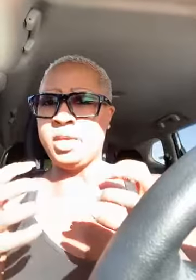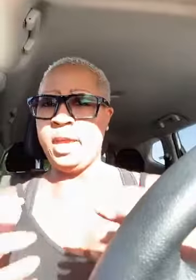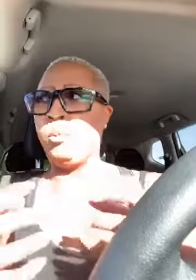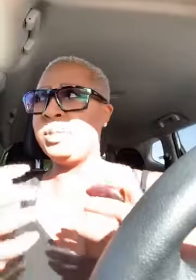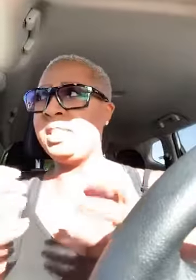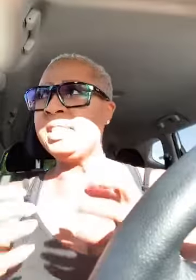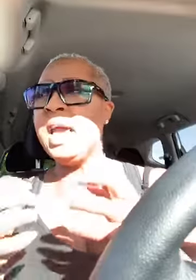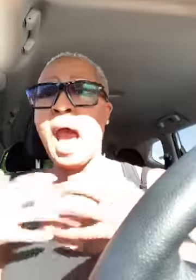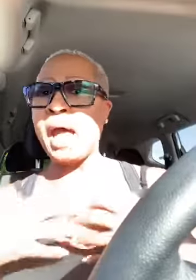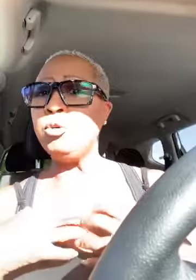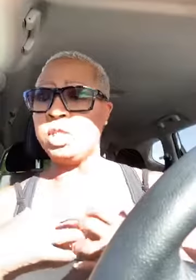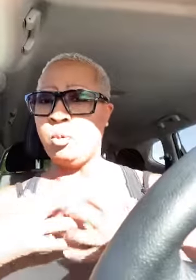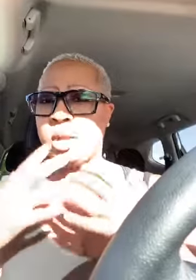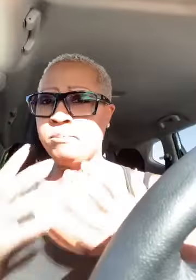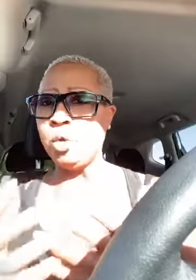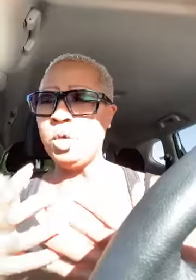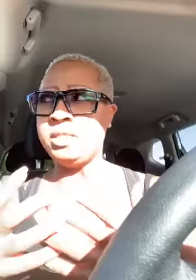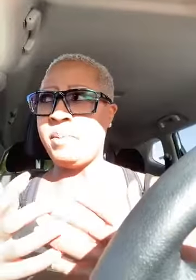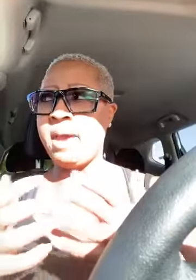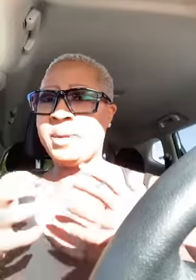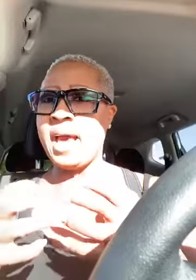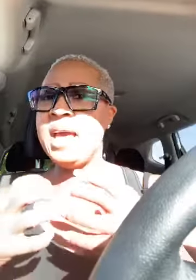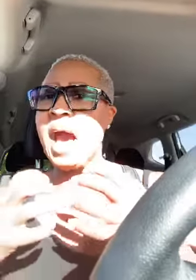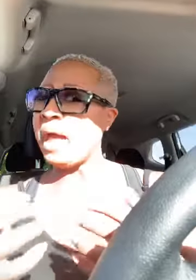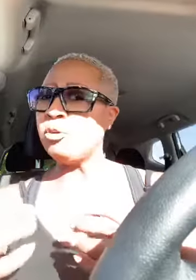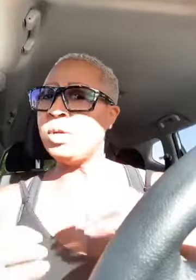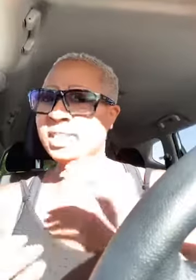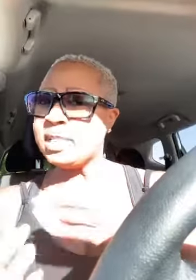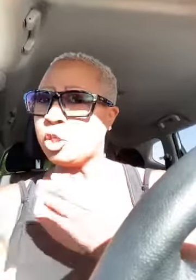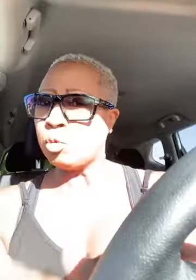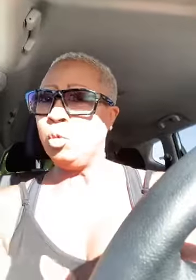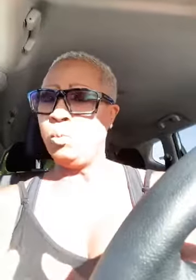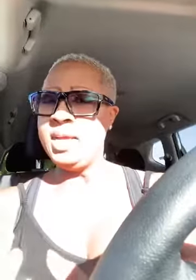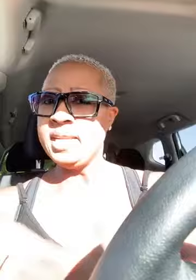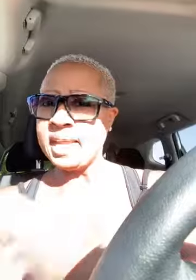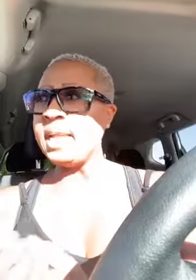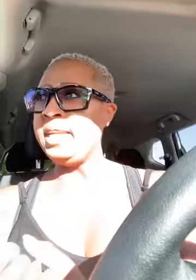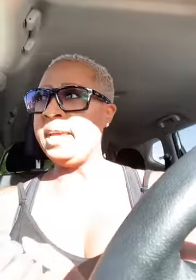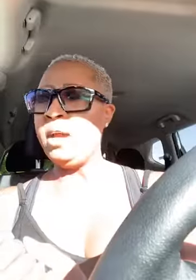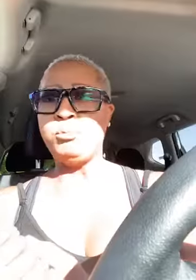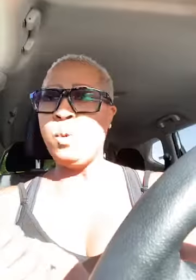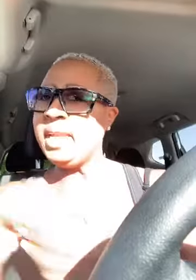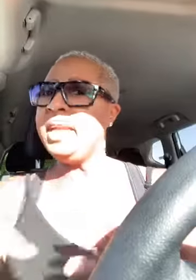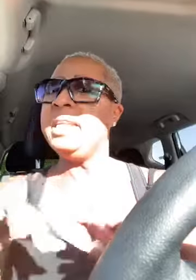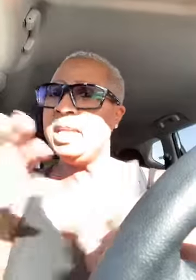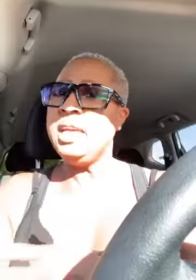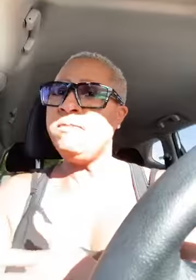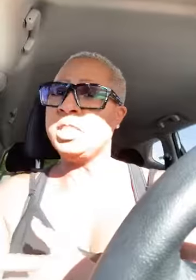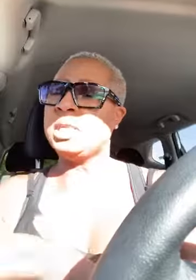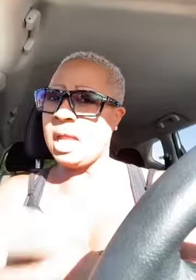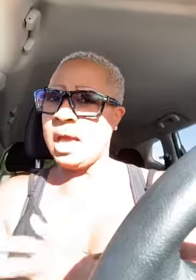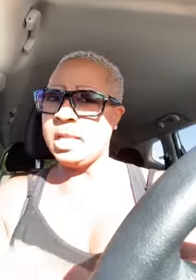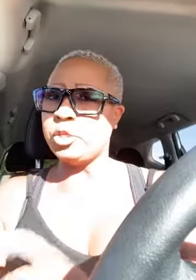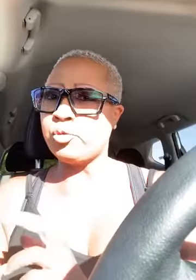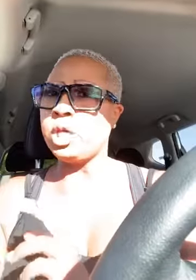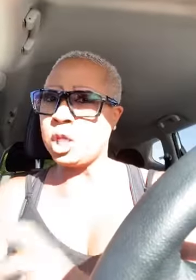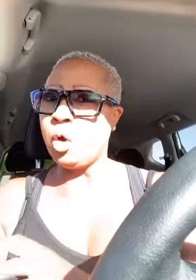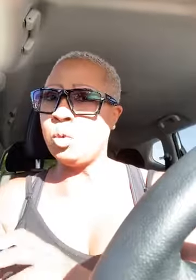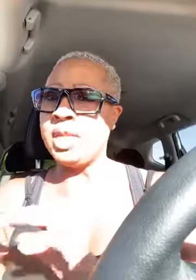to help is this i don't think what i'm doing is bad but i i don't know is this the group that i need to help do i need to leave the salon industry alone and